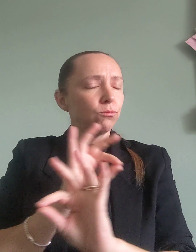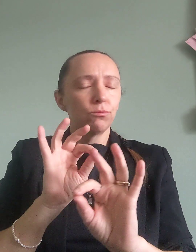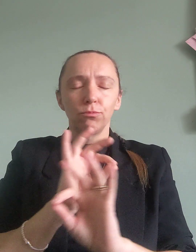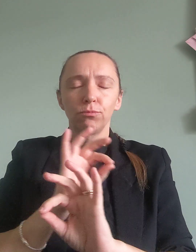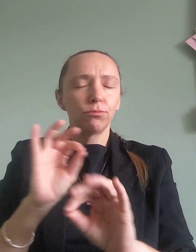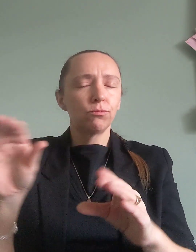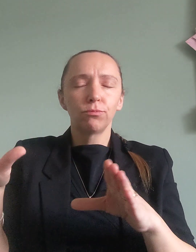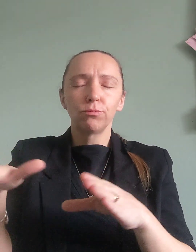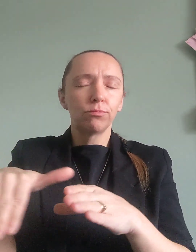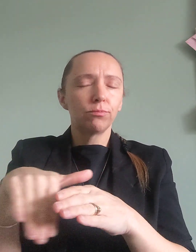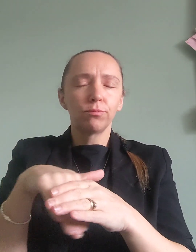don't believe.